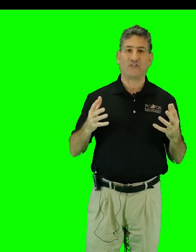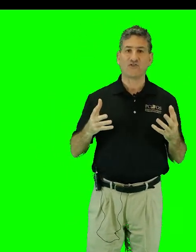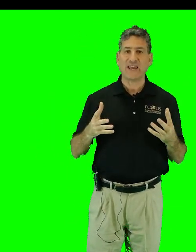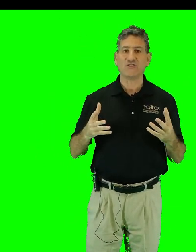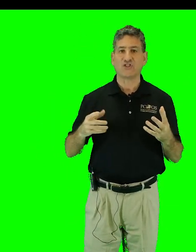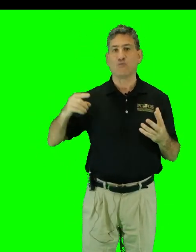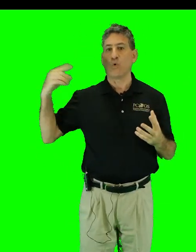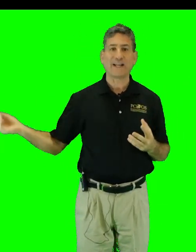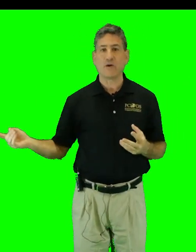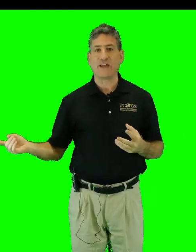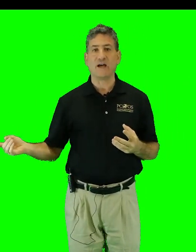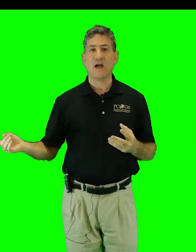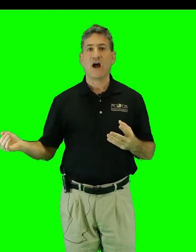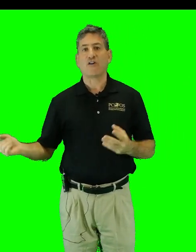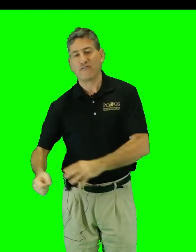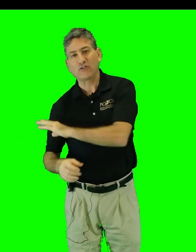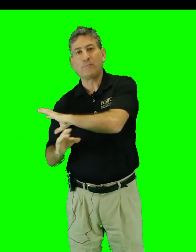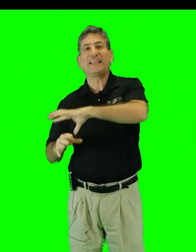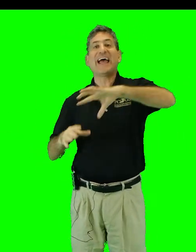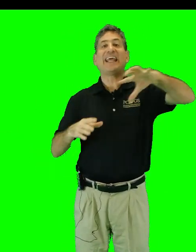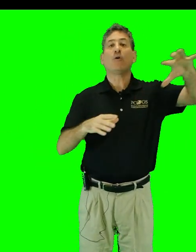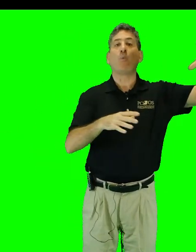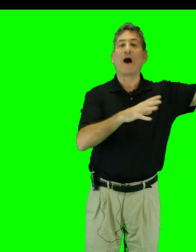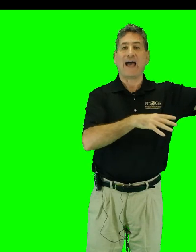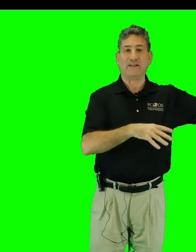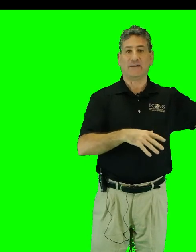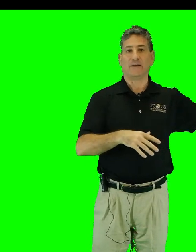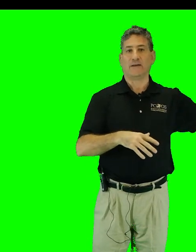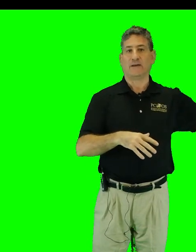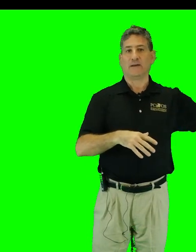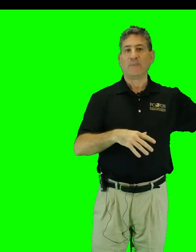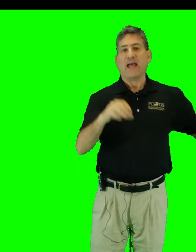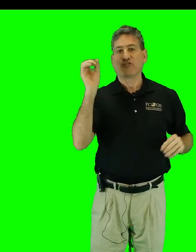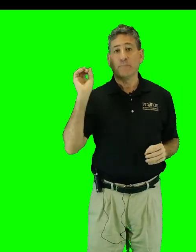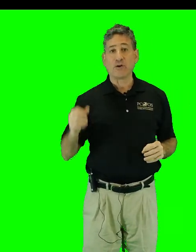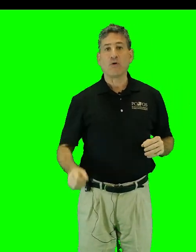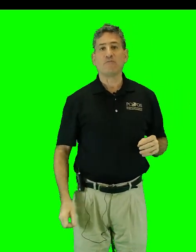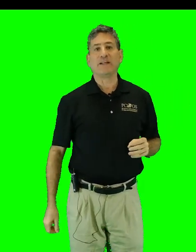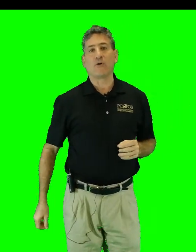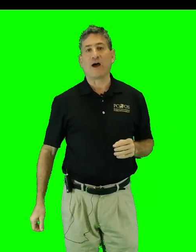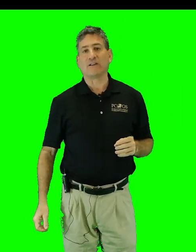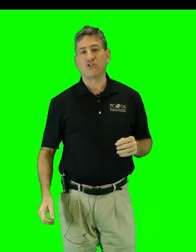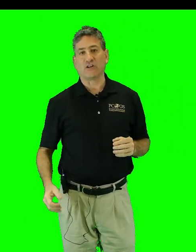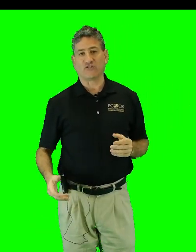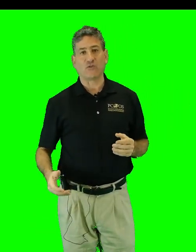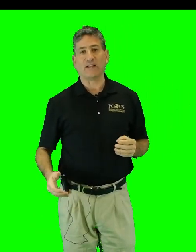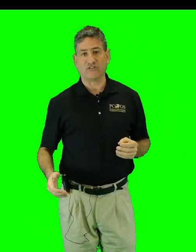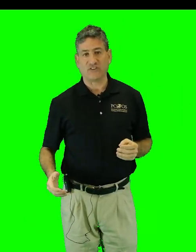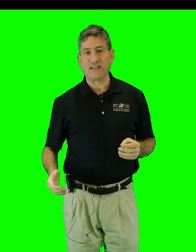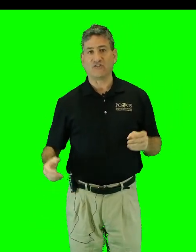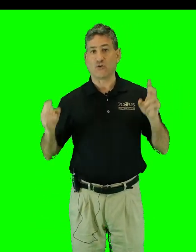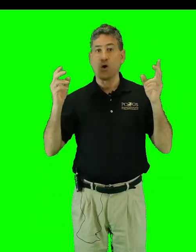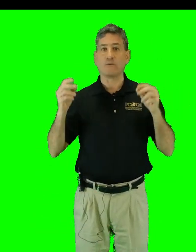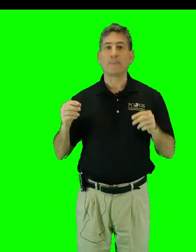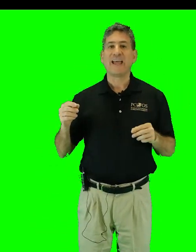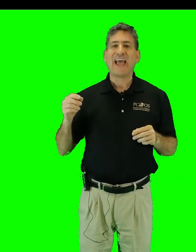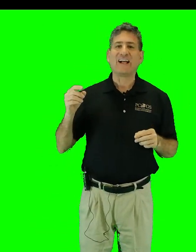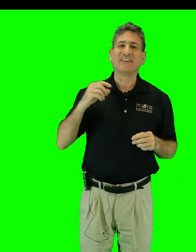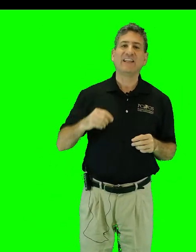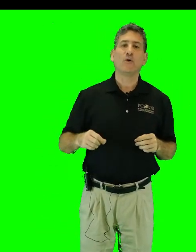of changes in one area are felt planet-wide. As the Bureau of Meteorology in Australia states, quote, El Nino